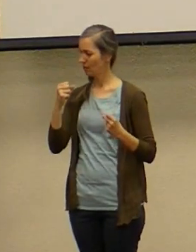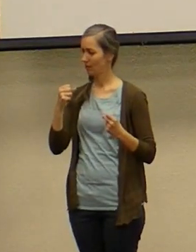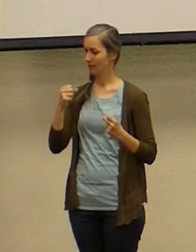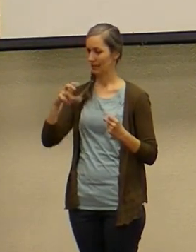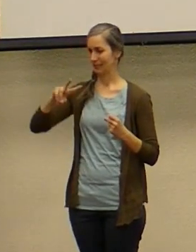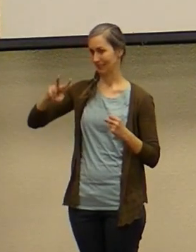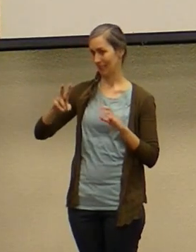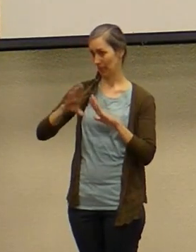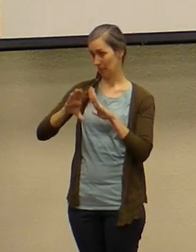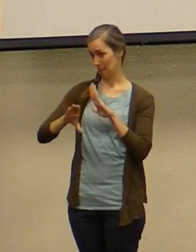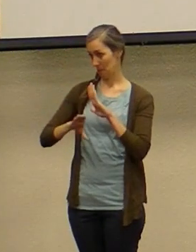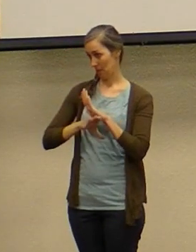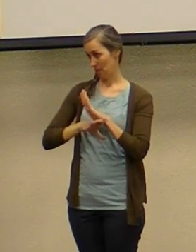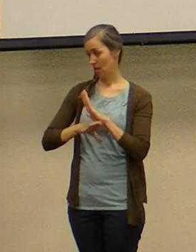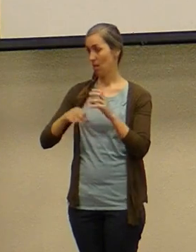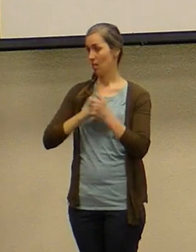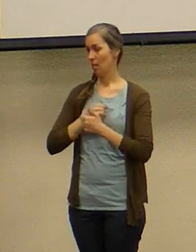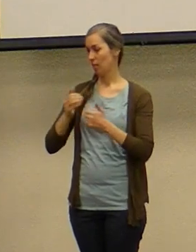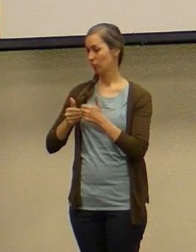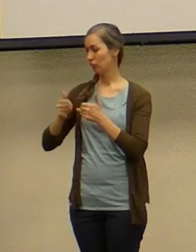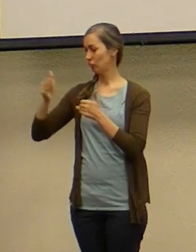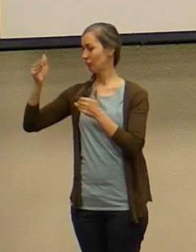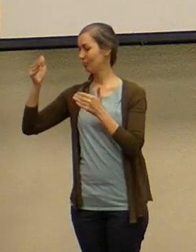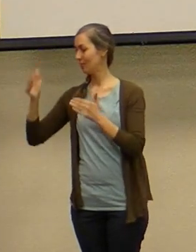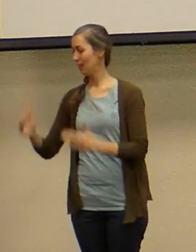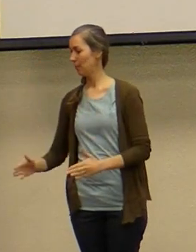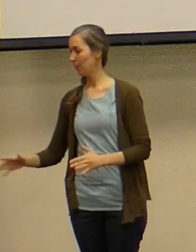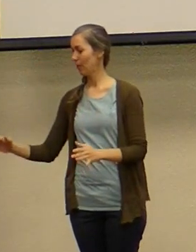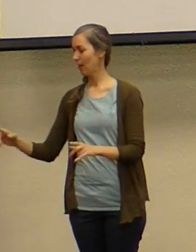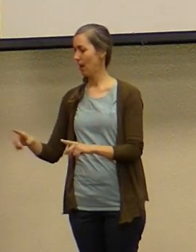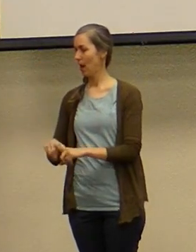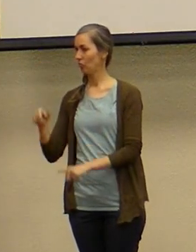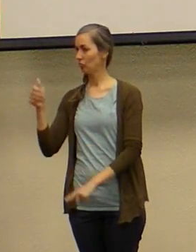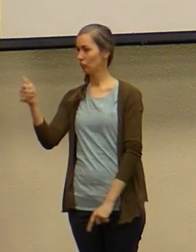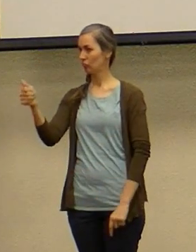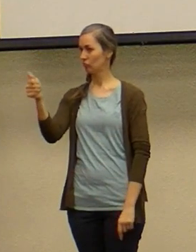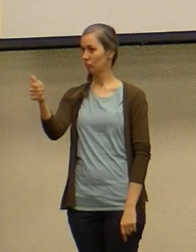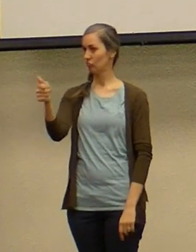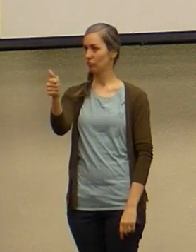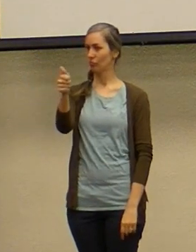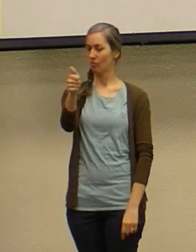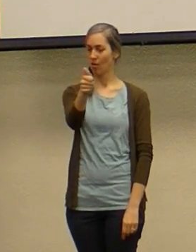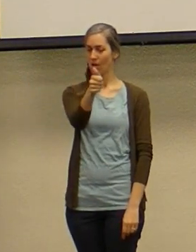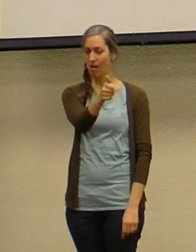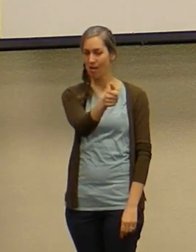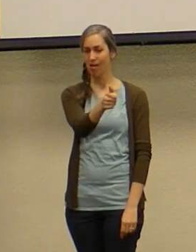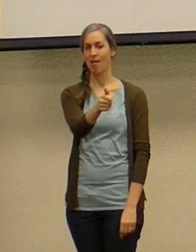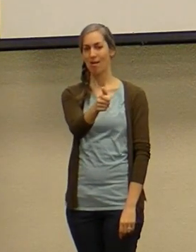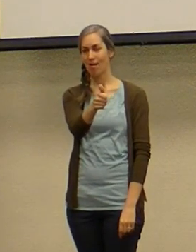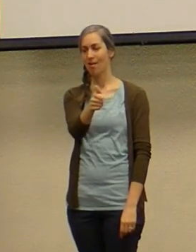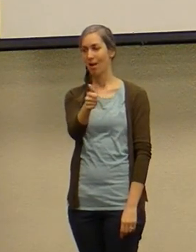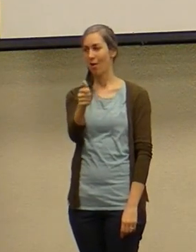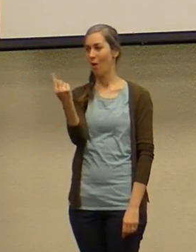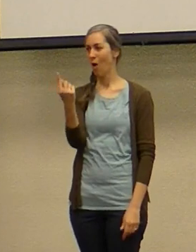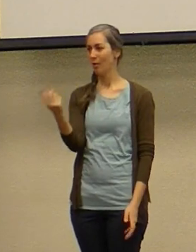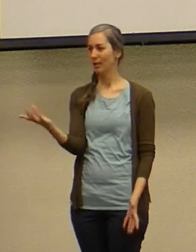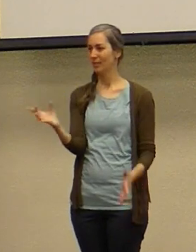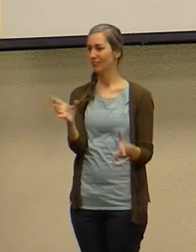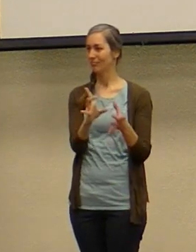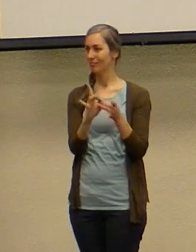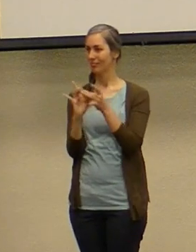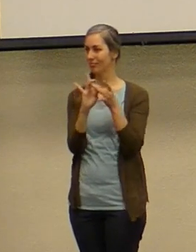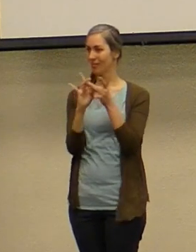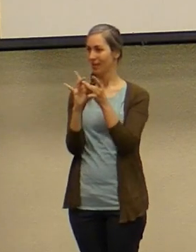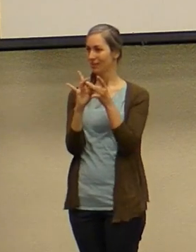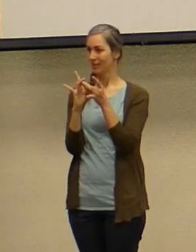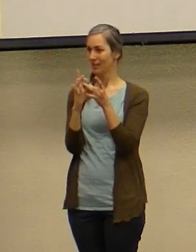commandment is this that you shall love your neighbor as yourself and these are always tied together no matter where you read